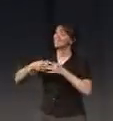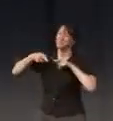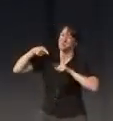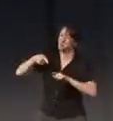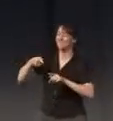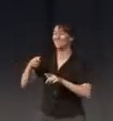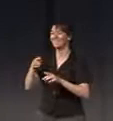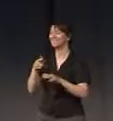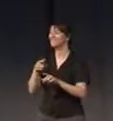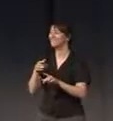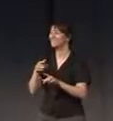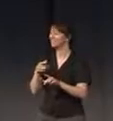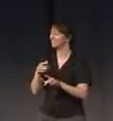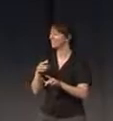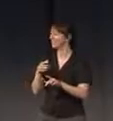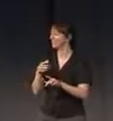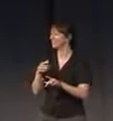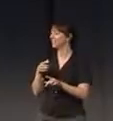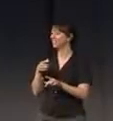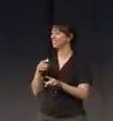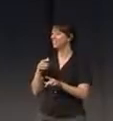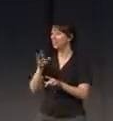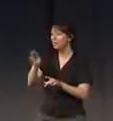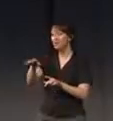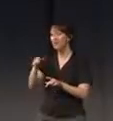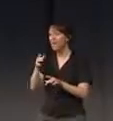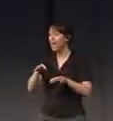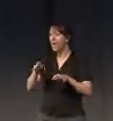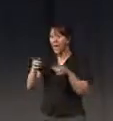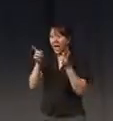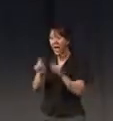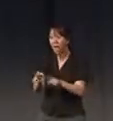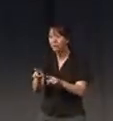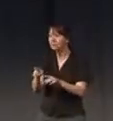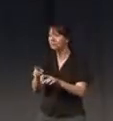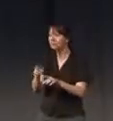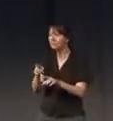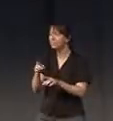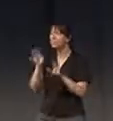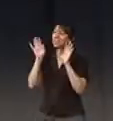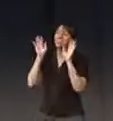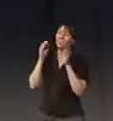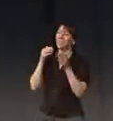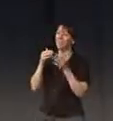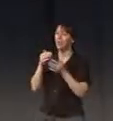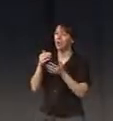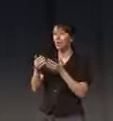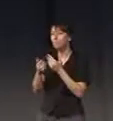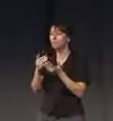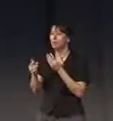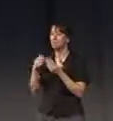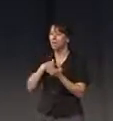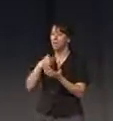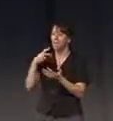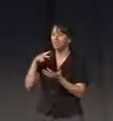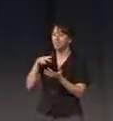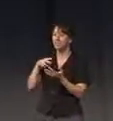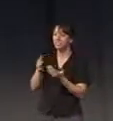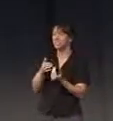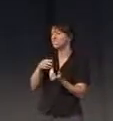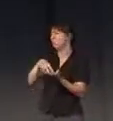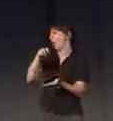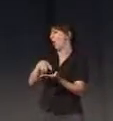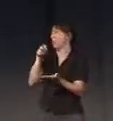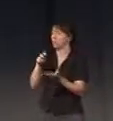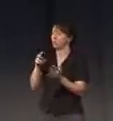No, because it happened very easily. We would say, yeah, but Saraceno made a jump. Well, let me put it away.